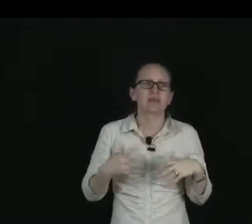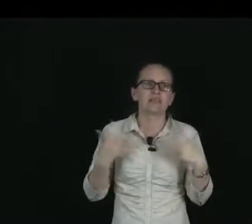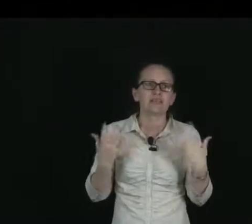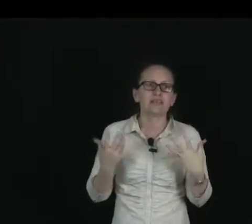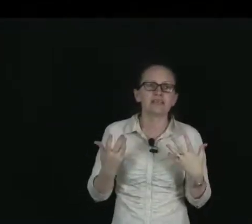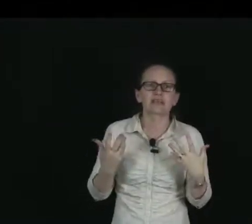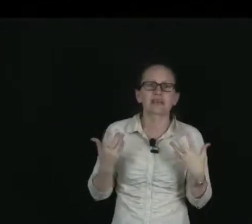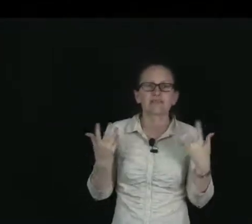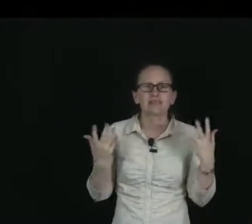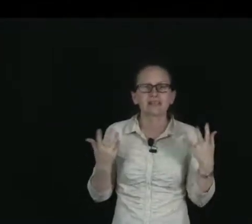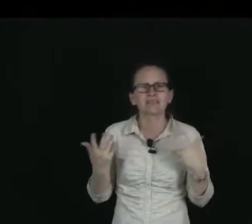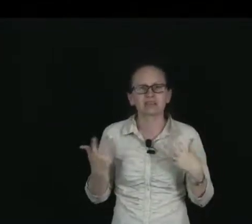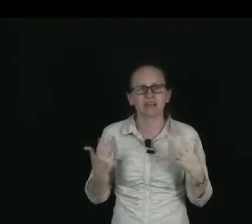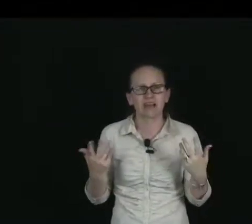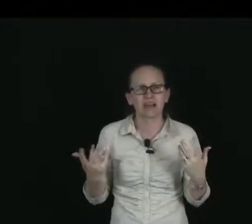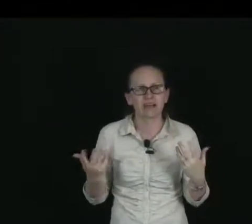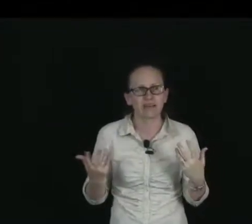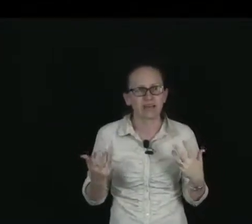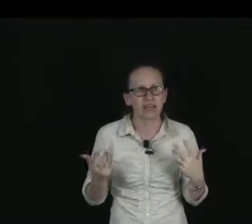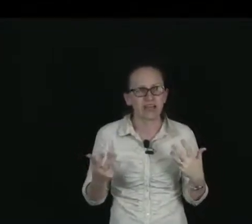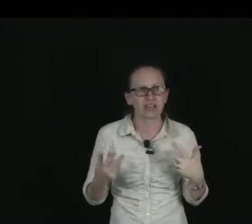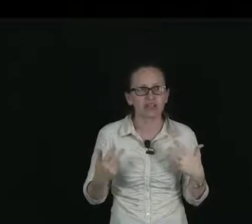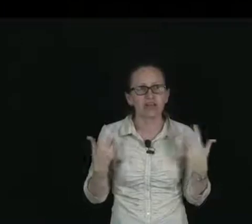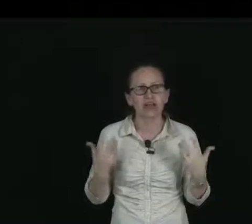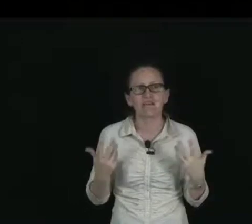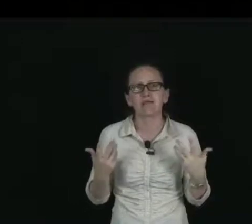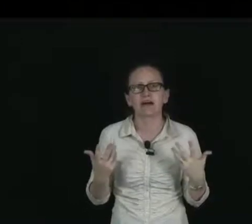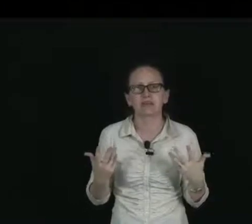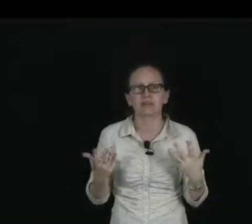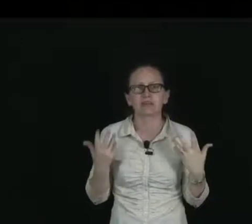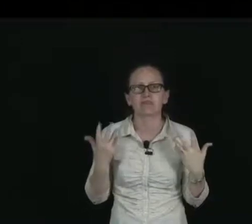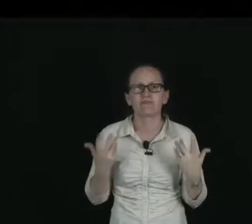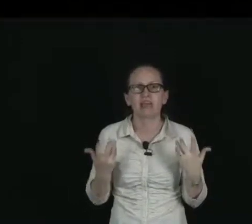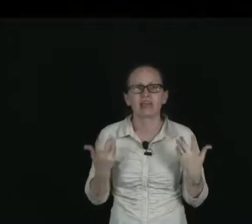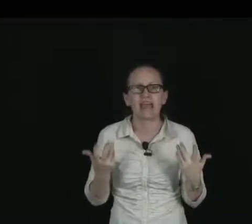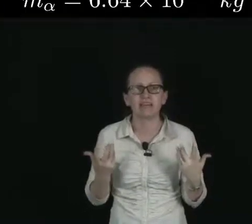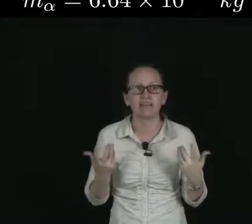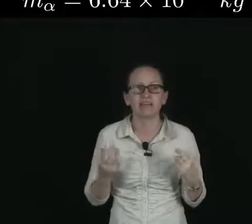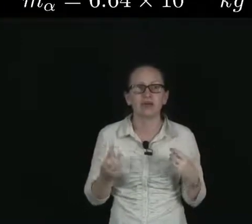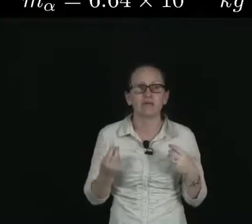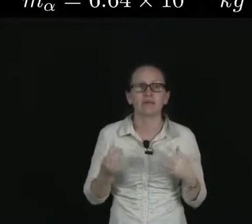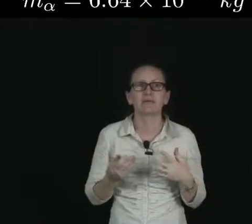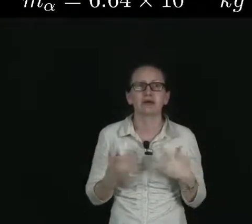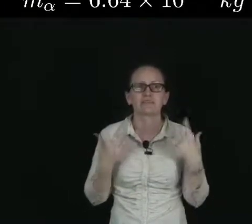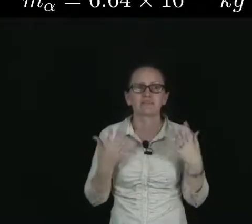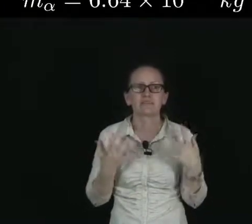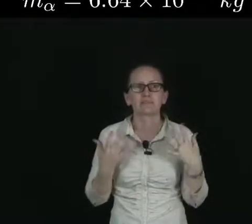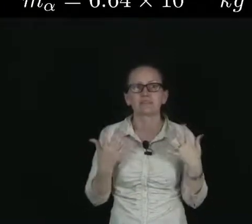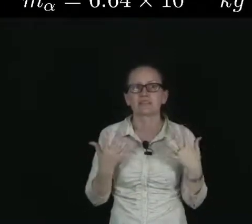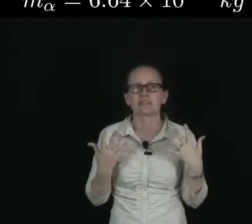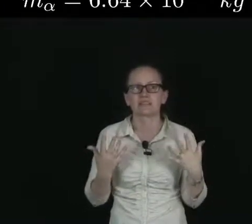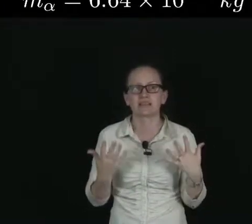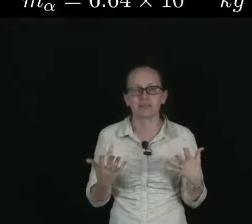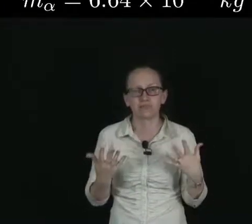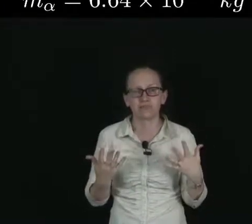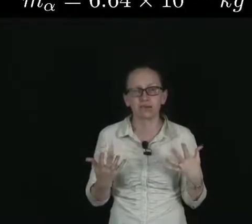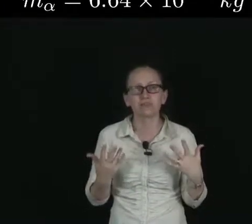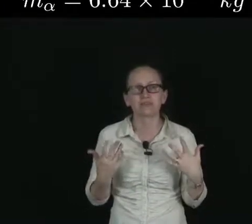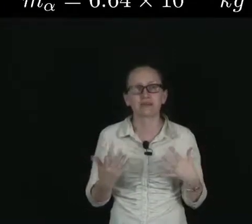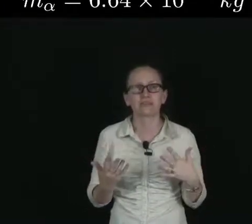This means that relative to the other radiation, alpha particles are fairly heavy with a mass of 6.64 times